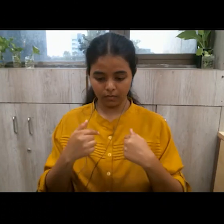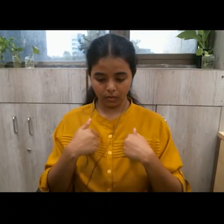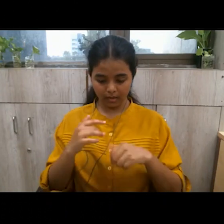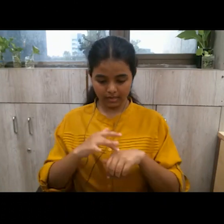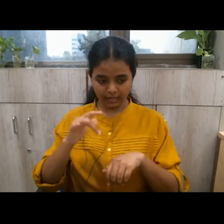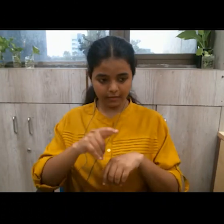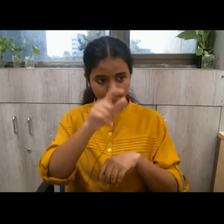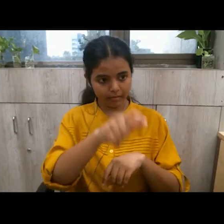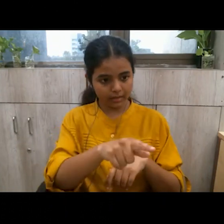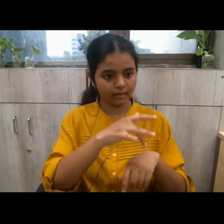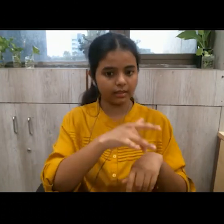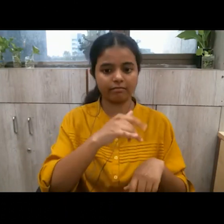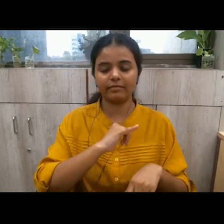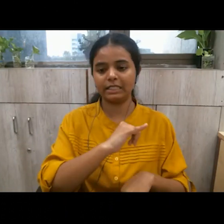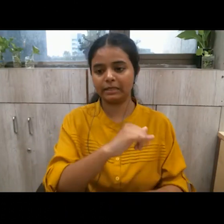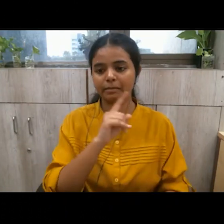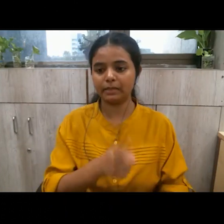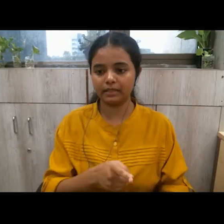are sensitive towards others